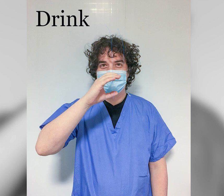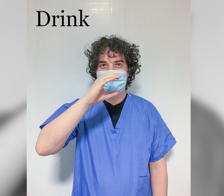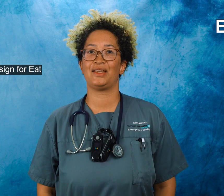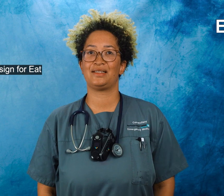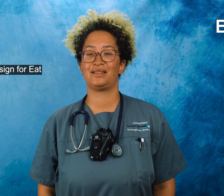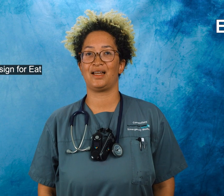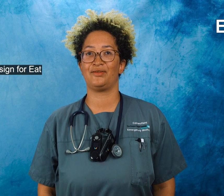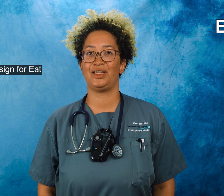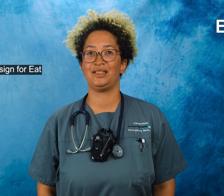This is the sign for eat.